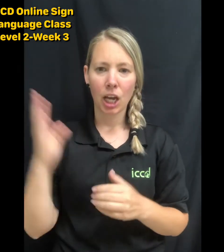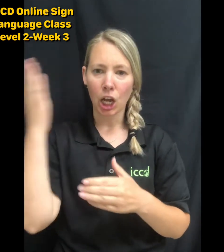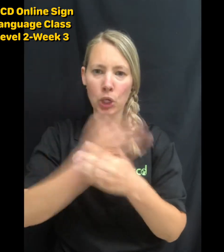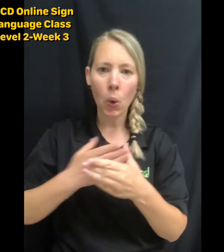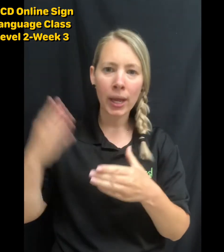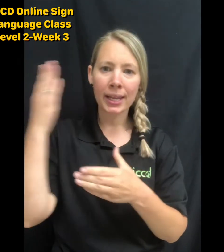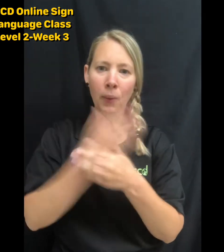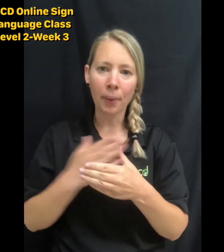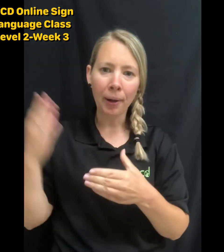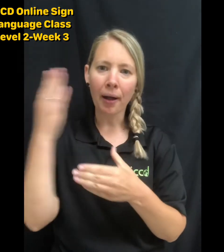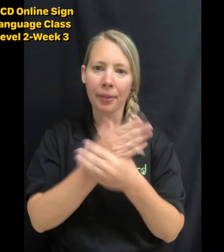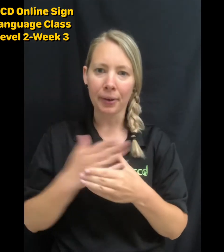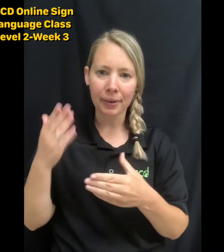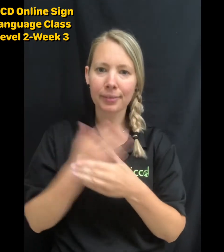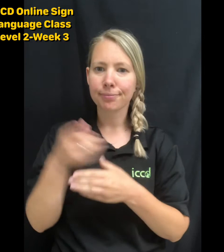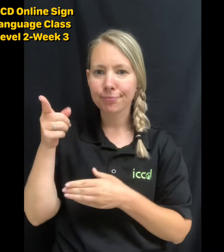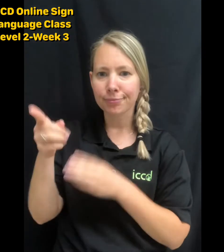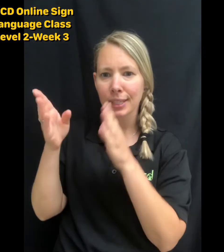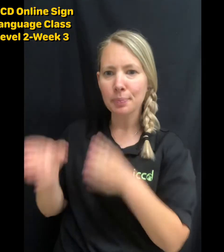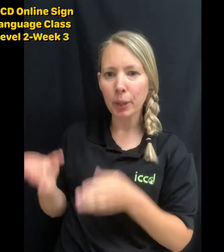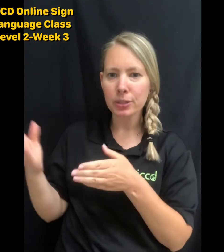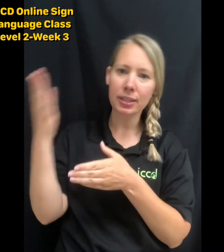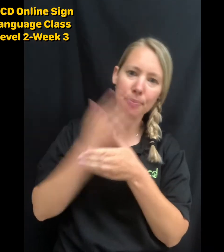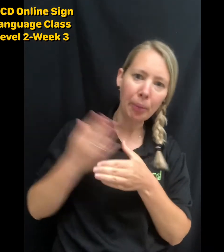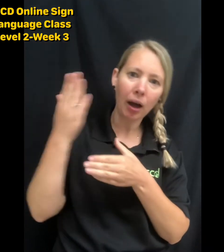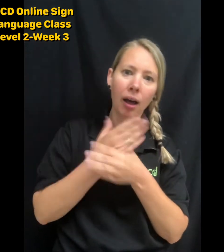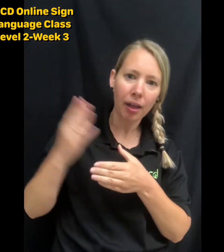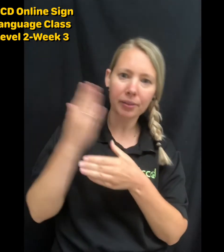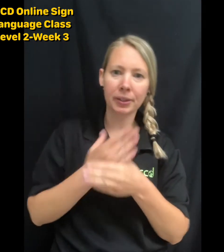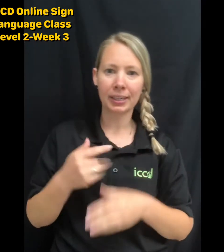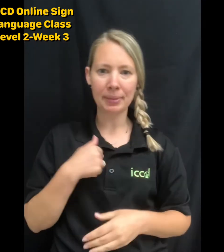Annoying or bothered. This person is bothering me.